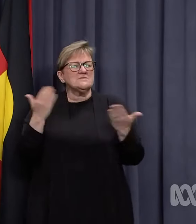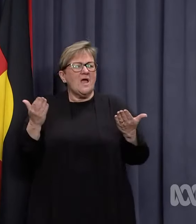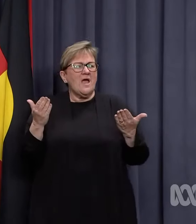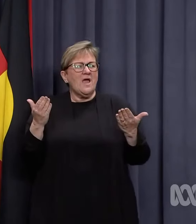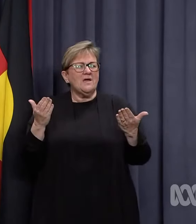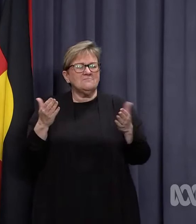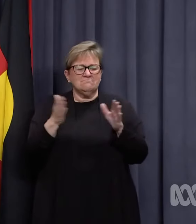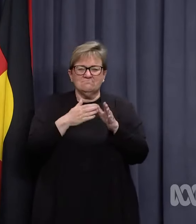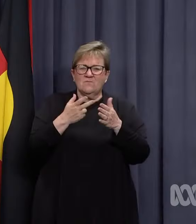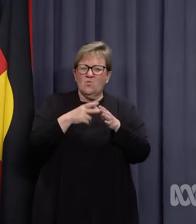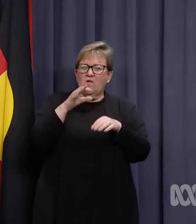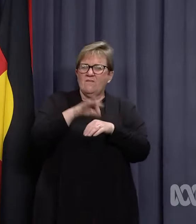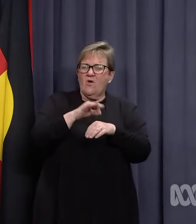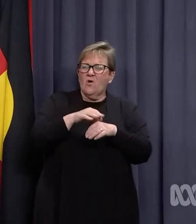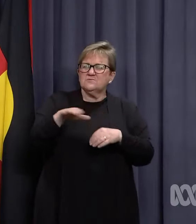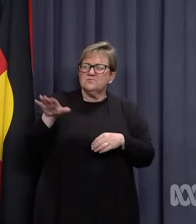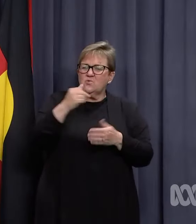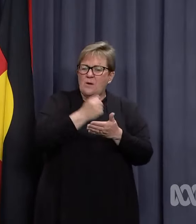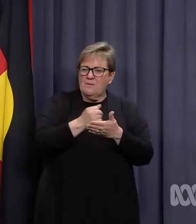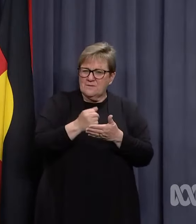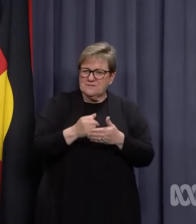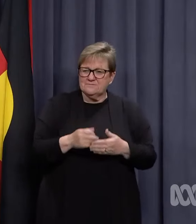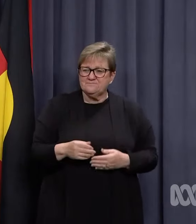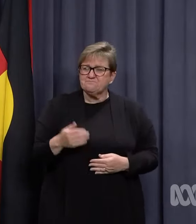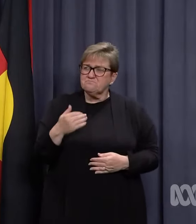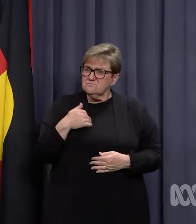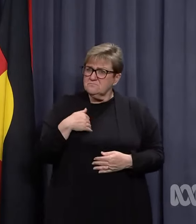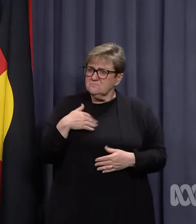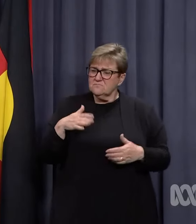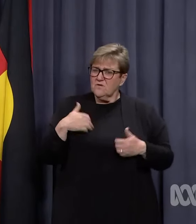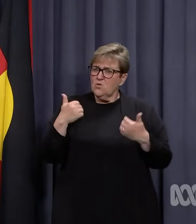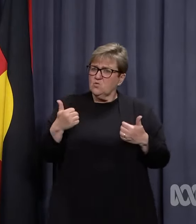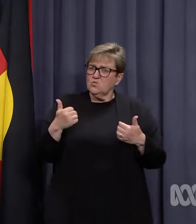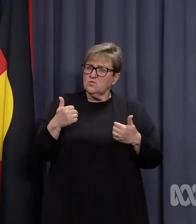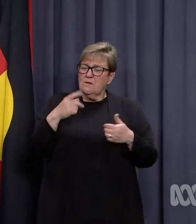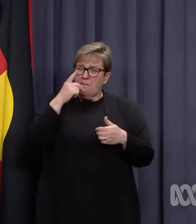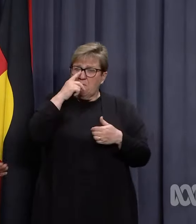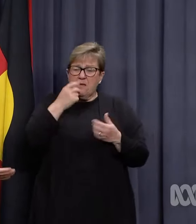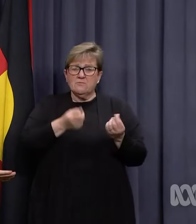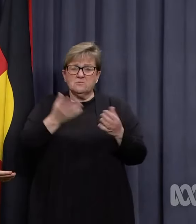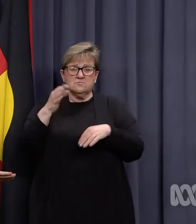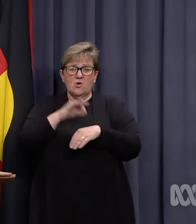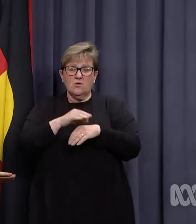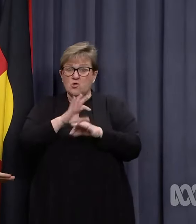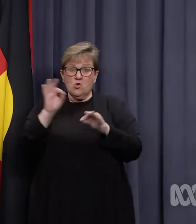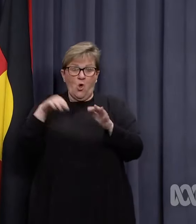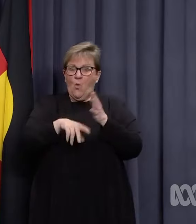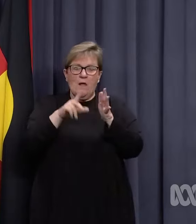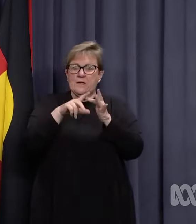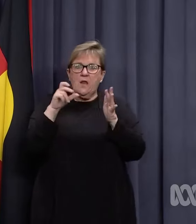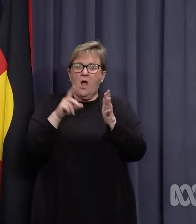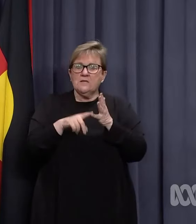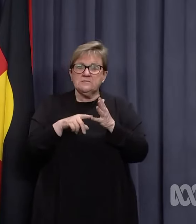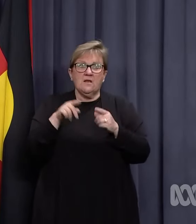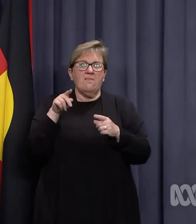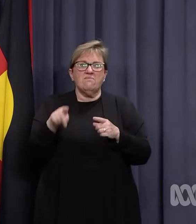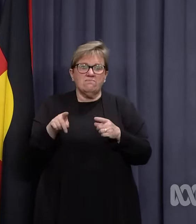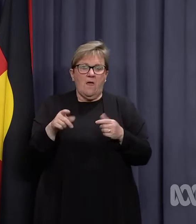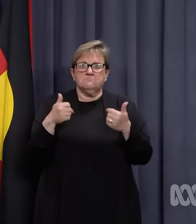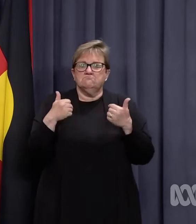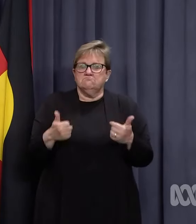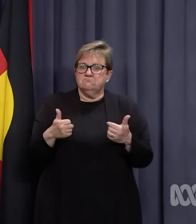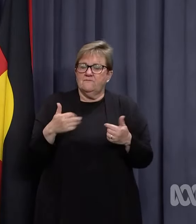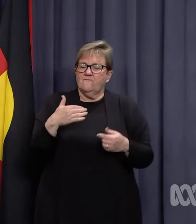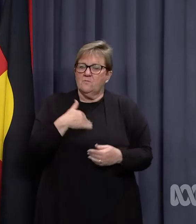in line with the hospitalisations. I am encouraged by the lower number of people. Well, there's no one in ICU. That's the most encouraging